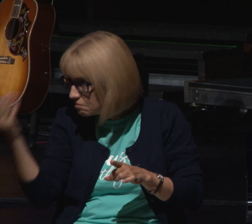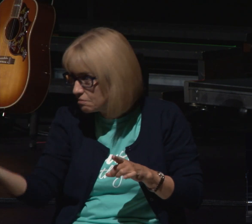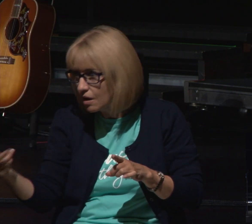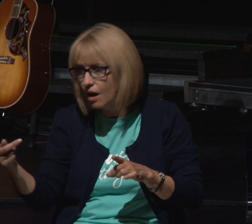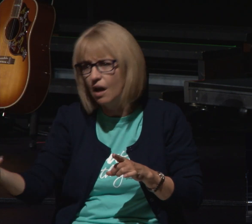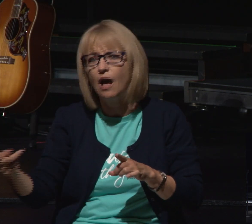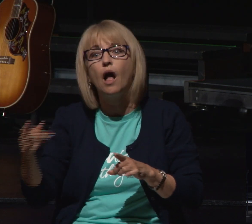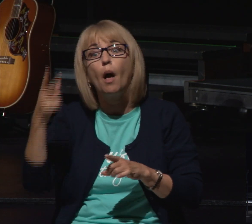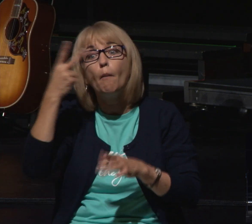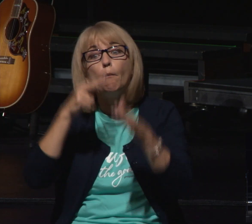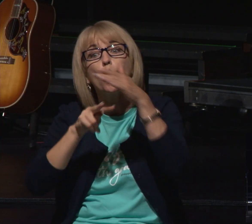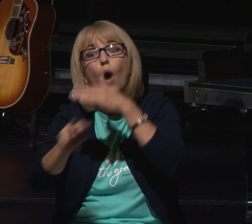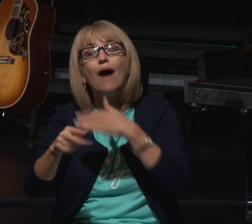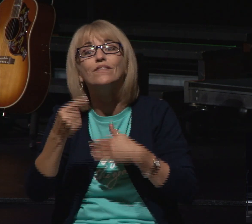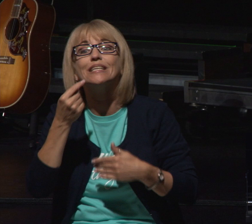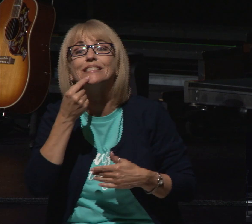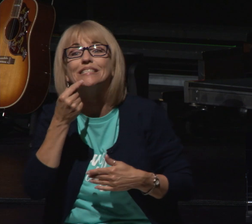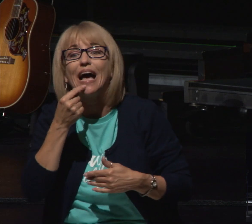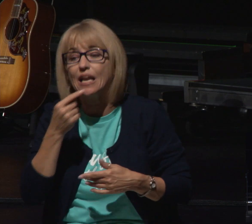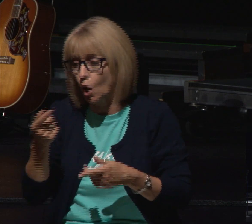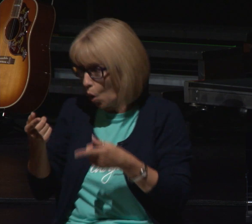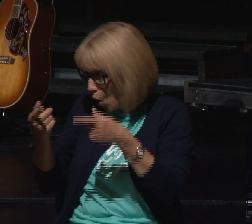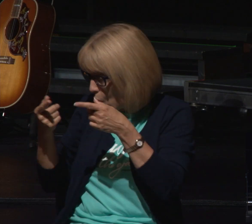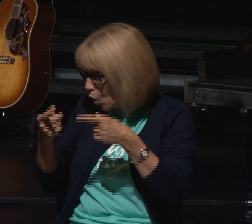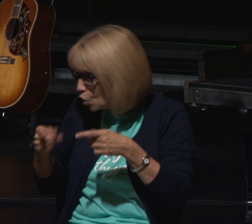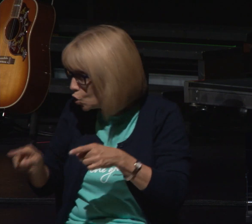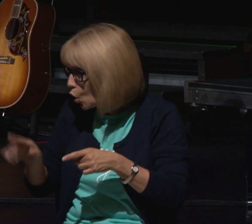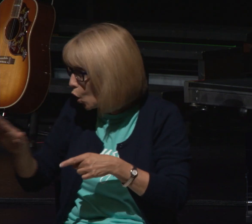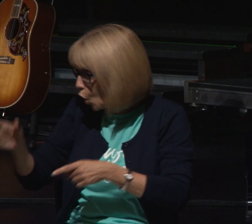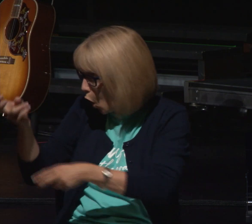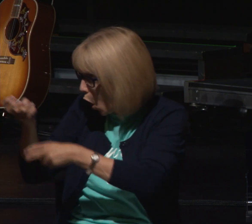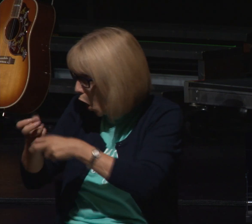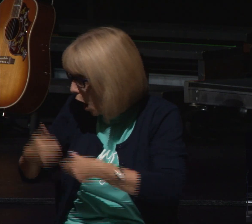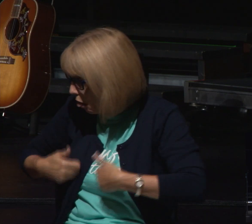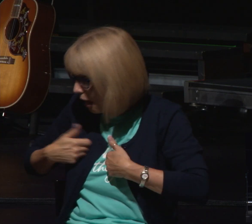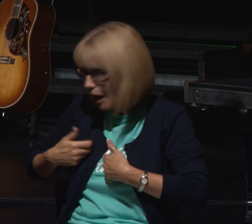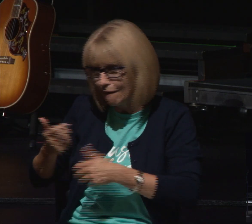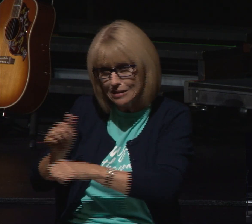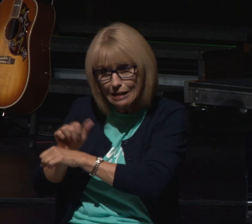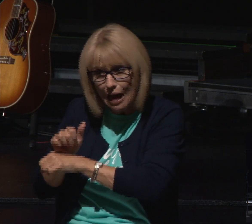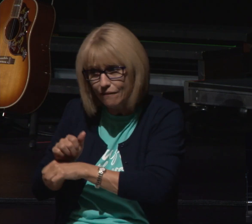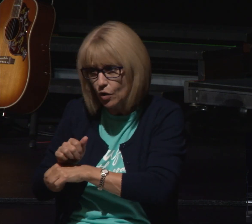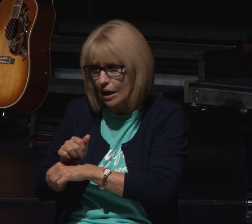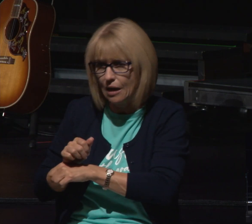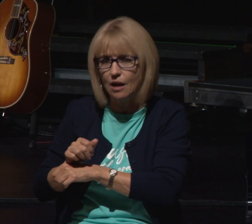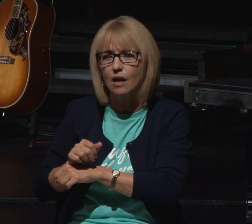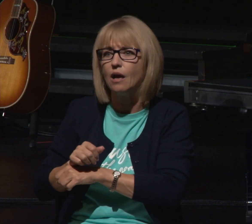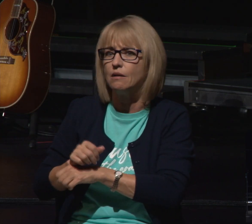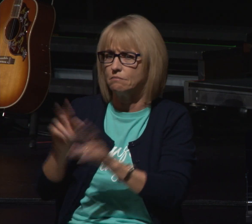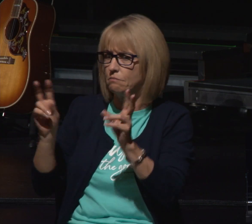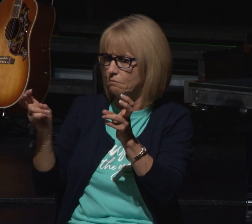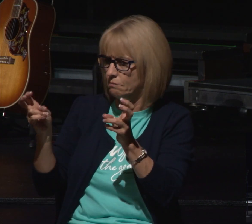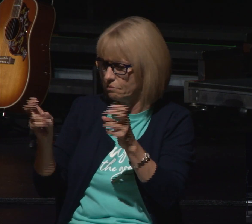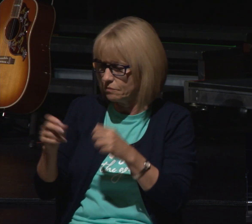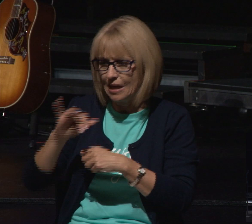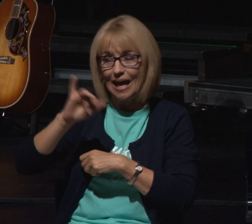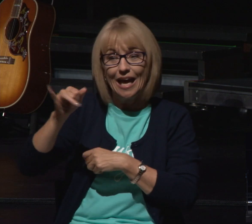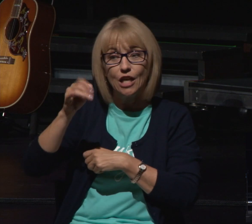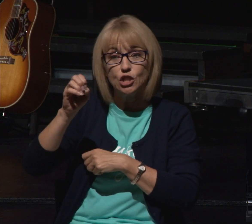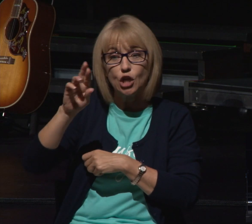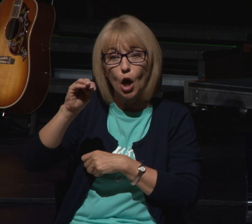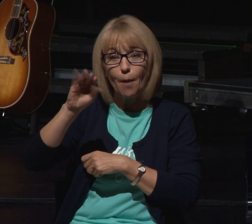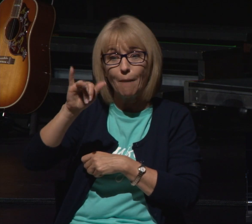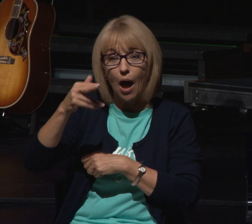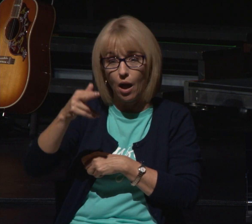context many times so in the midst of hardship and slavery and problems the promise of god says this jeremiah